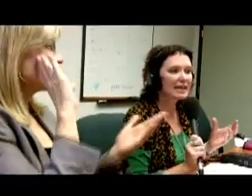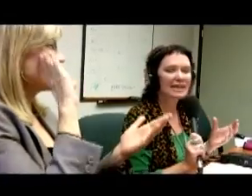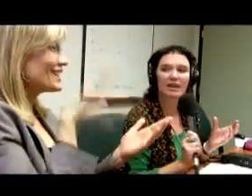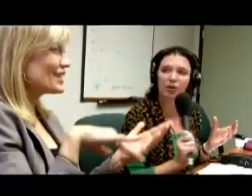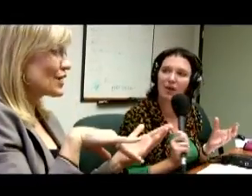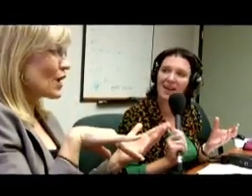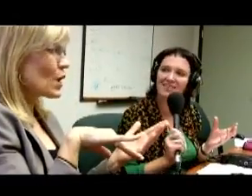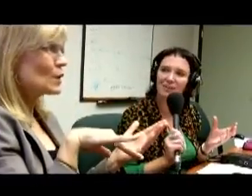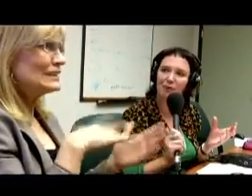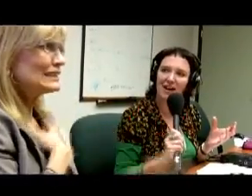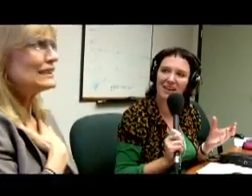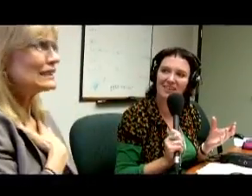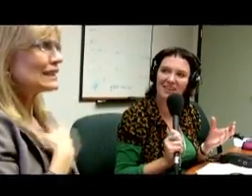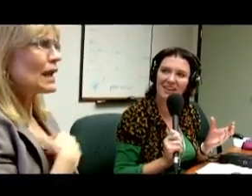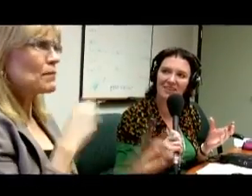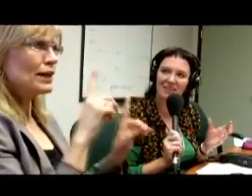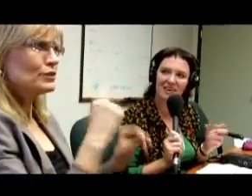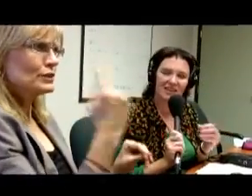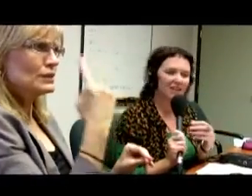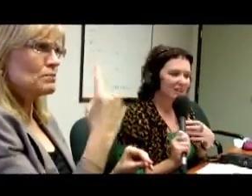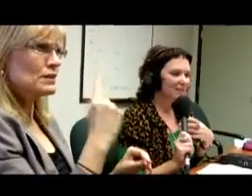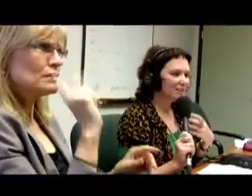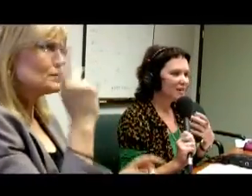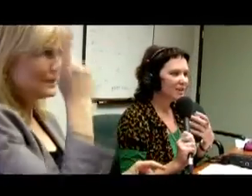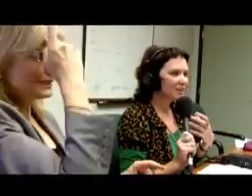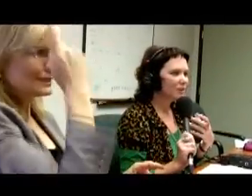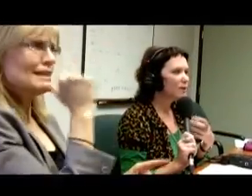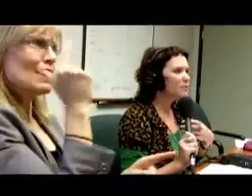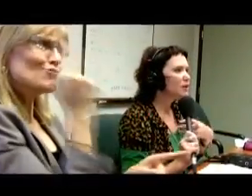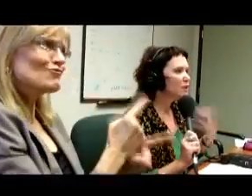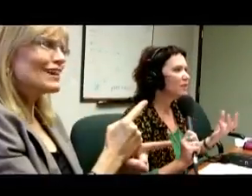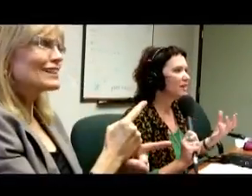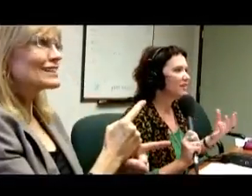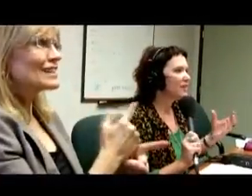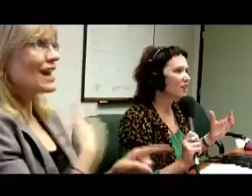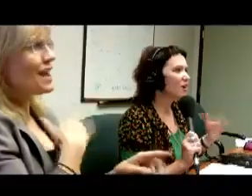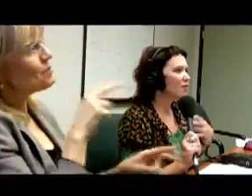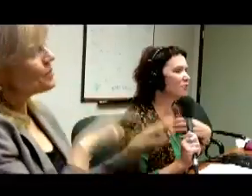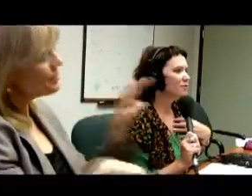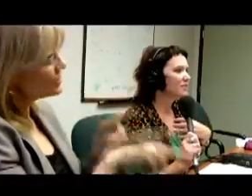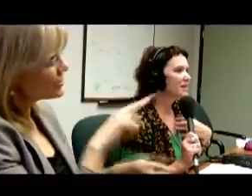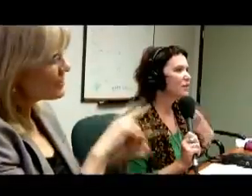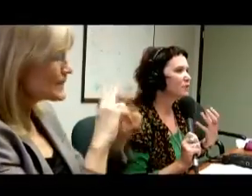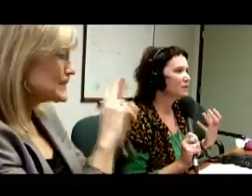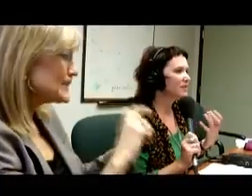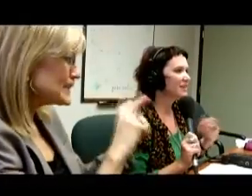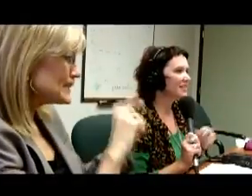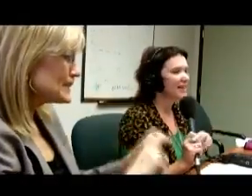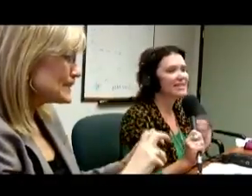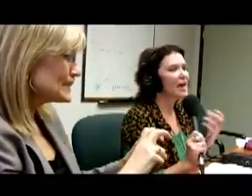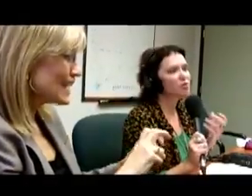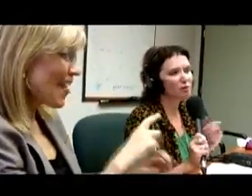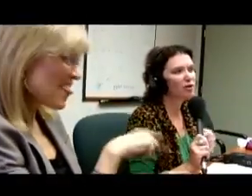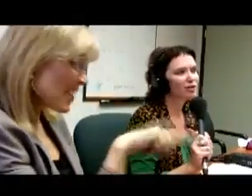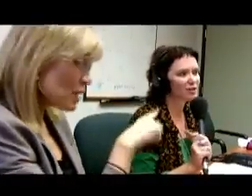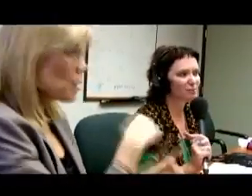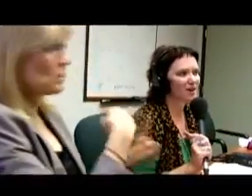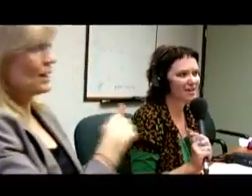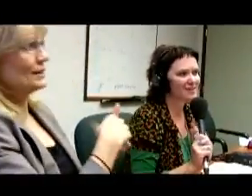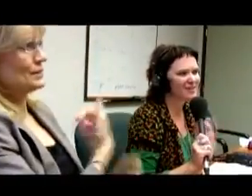incorrect in a way, that they're observing their own selves as an anthropologist might. Do you